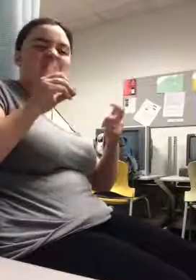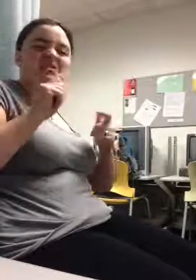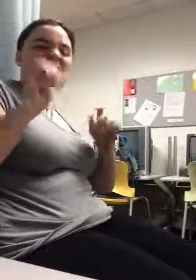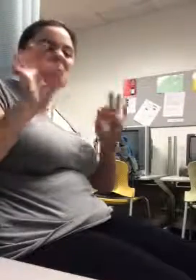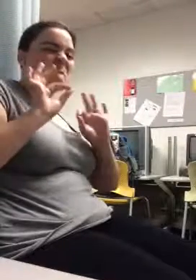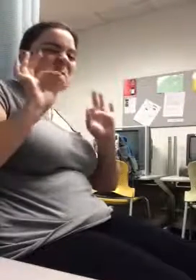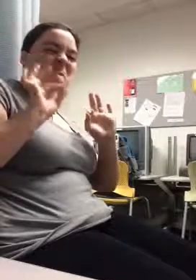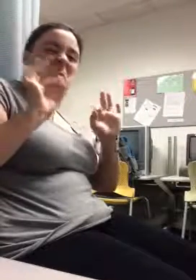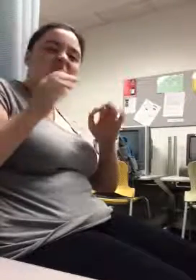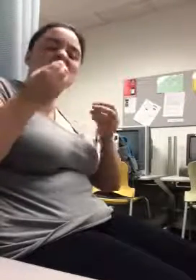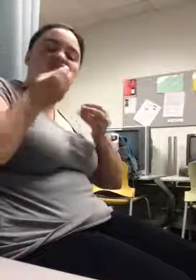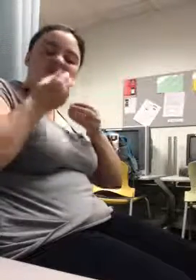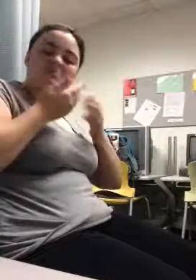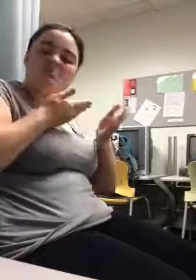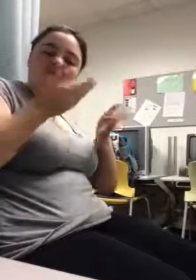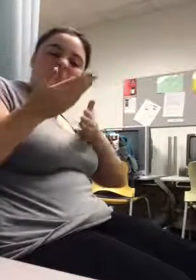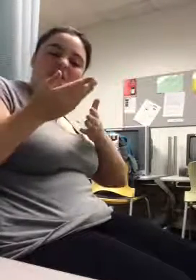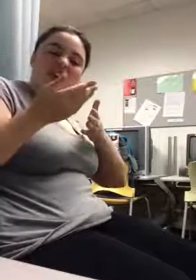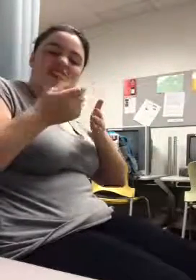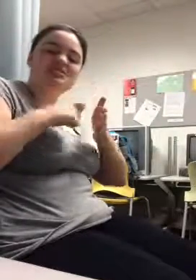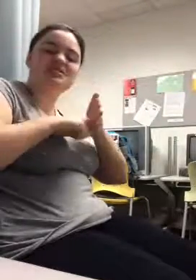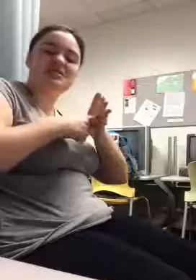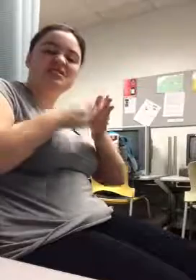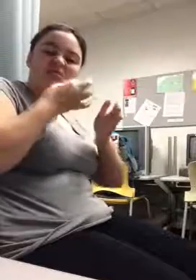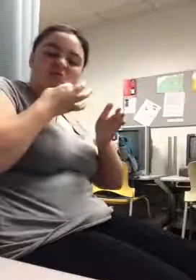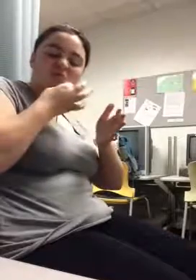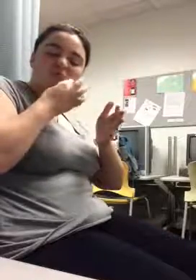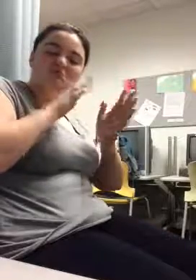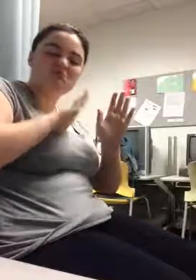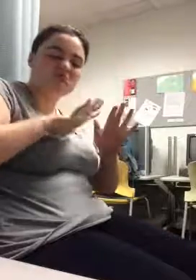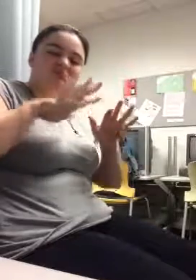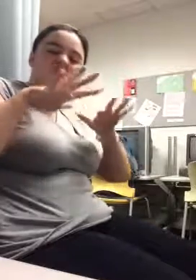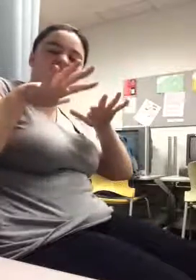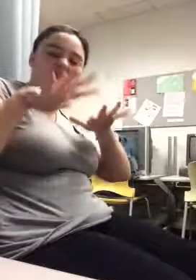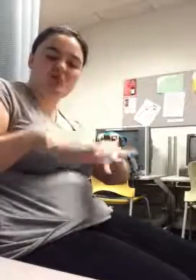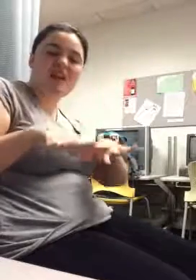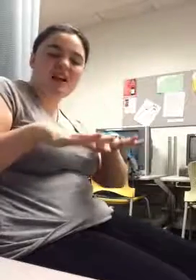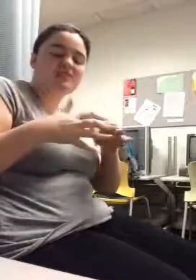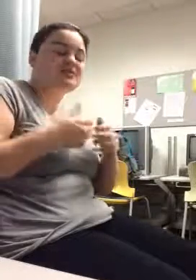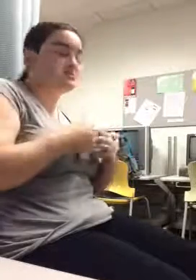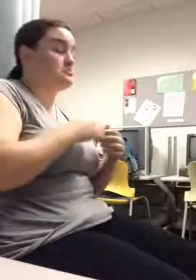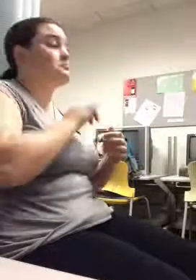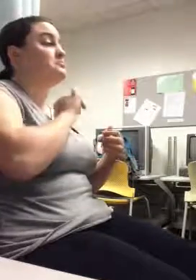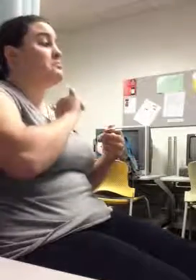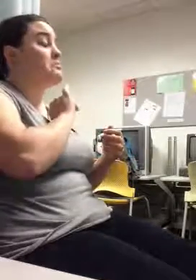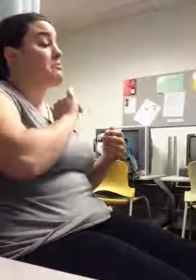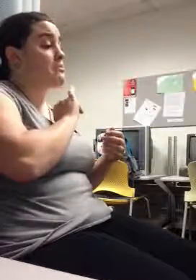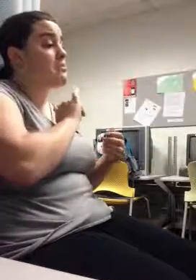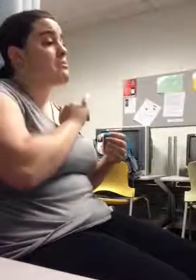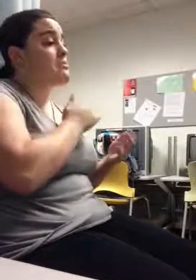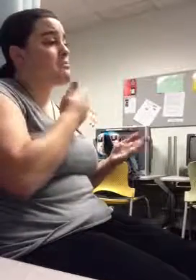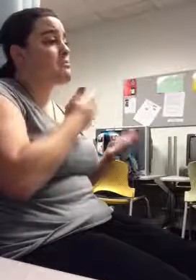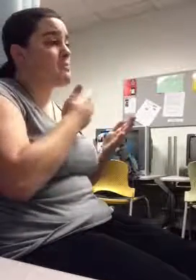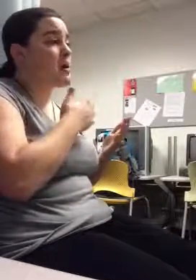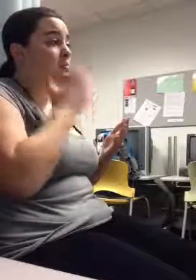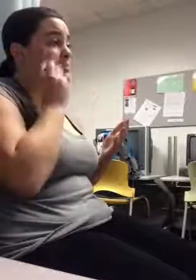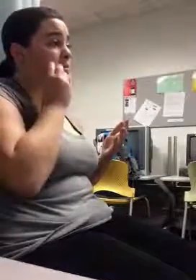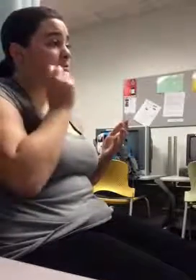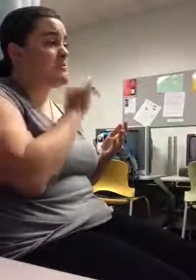they'd be right out with a spare key to just hang tight. And, you know, we decided to make the best of it. It was about sunset.